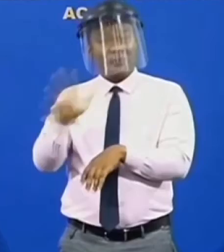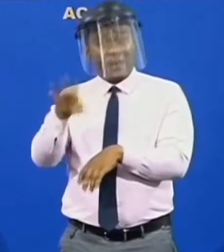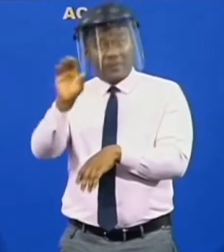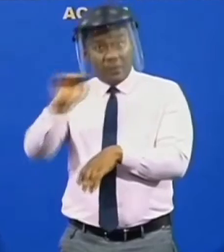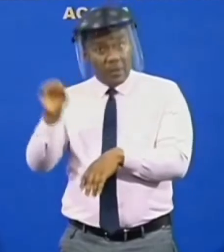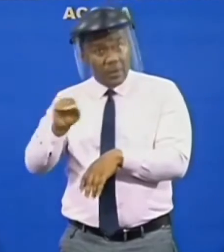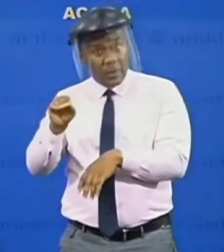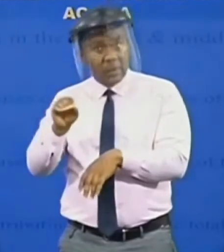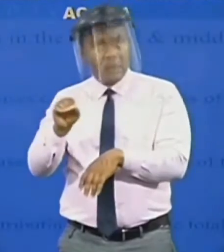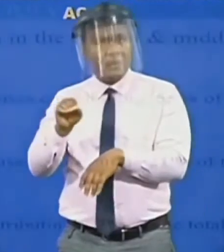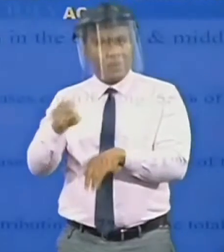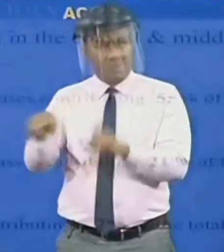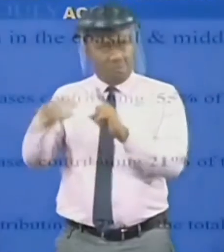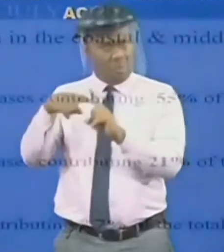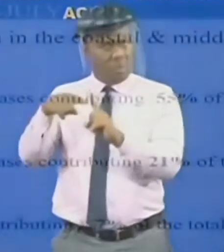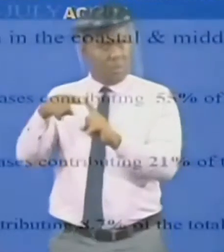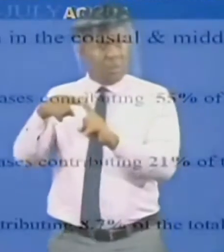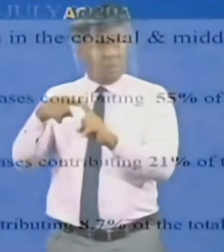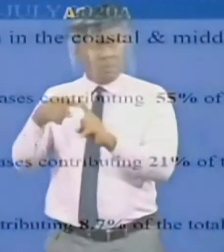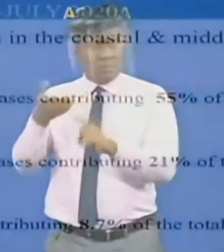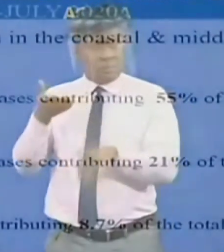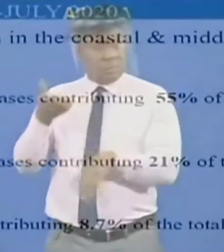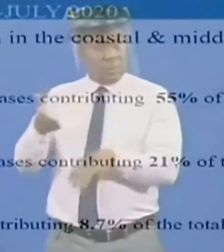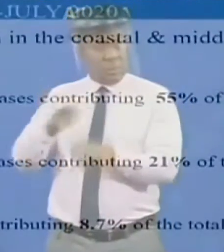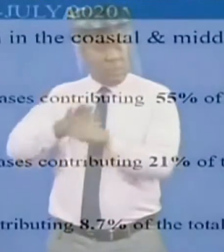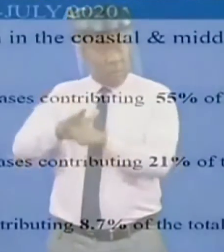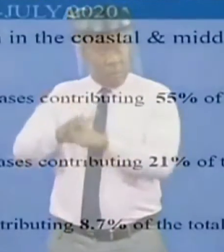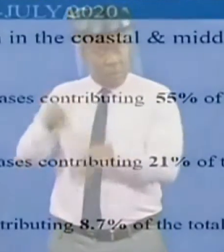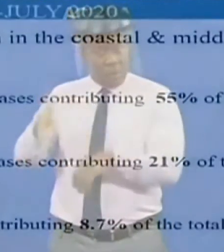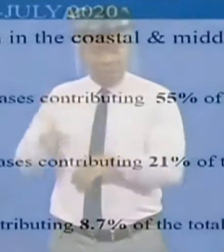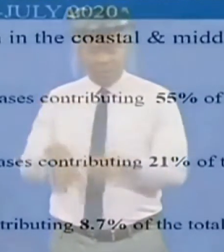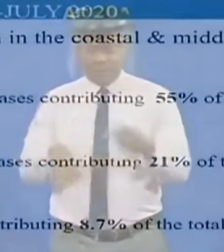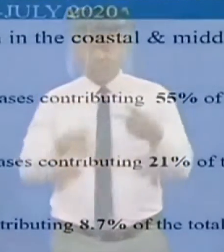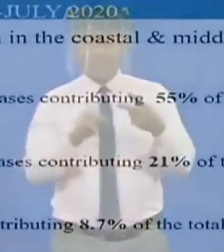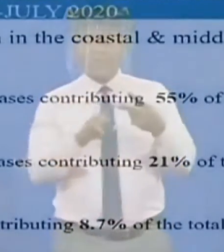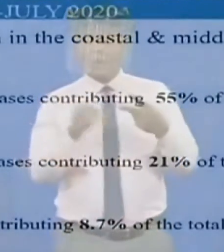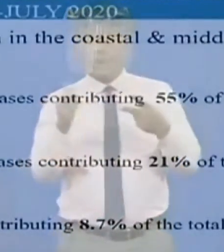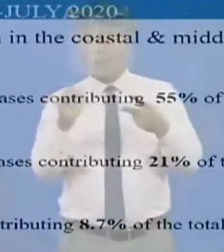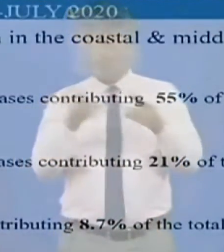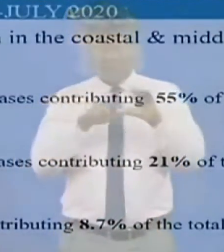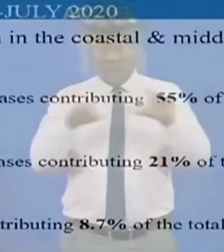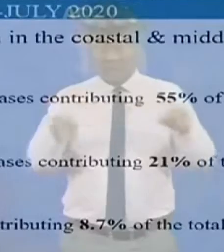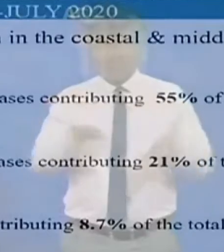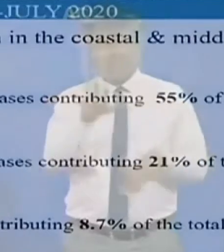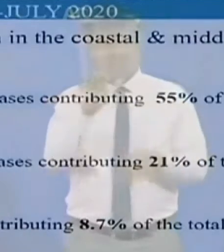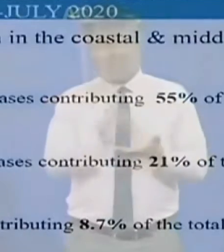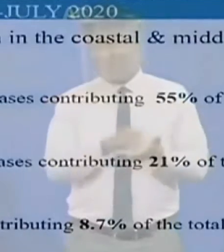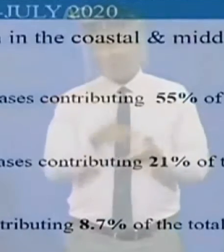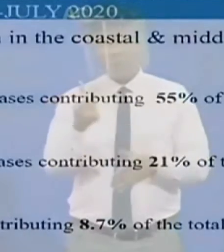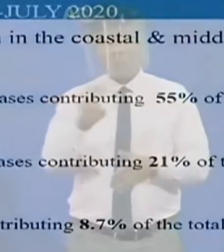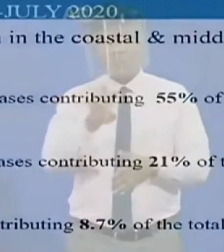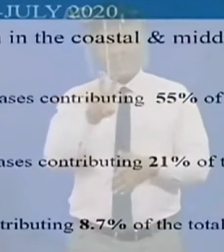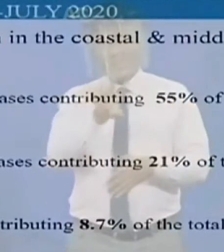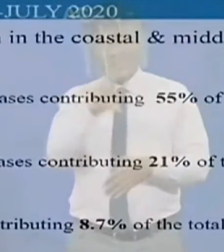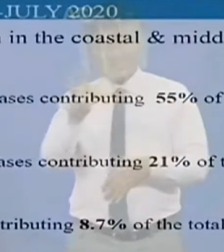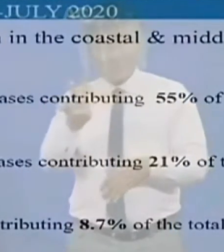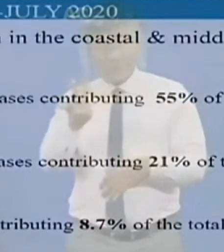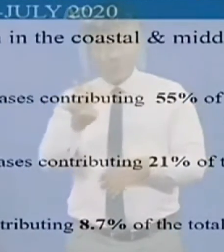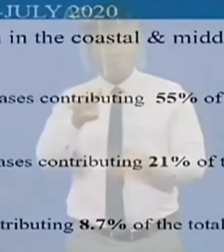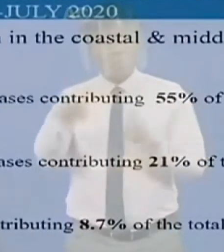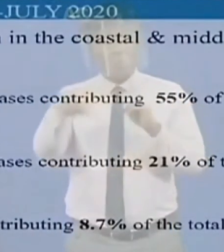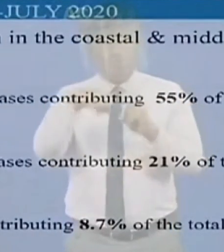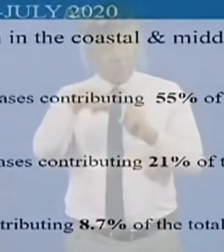total confirmed cases in the country. The central region with 5,277 positive